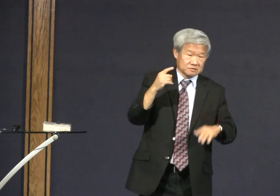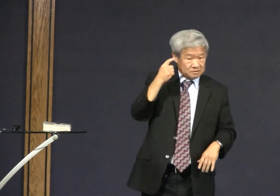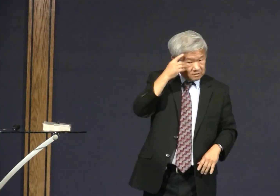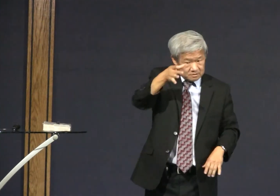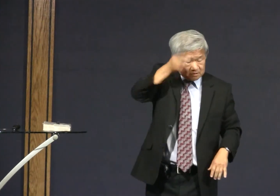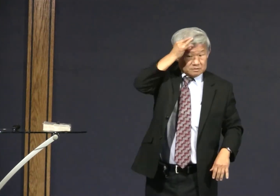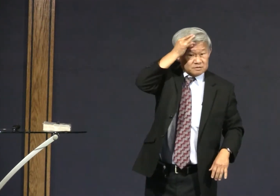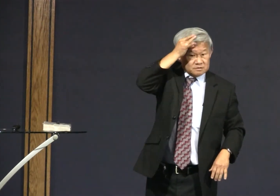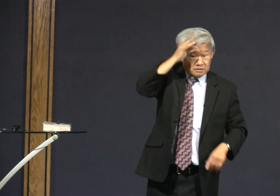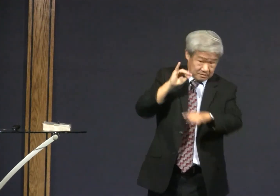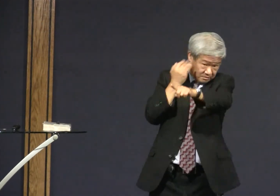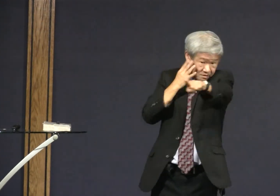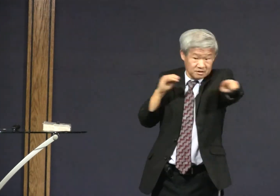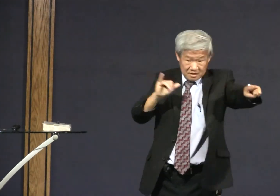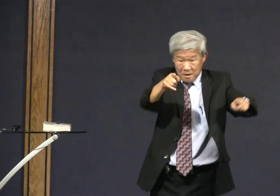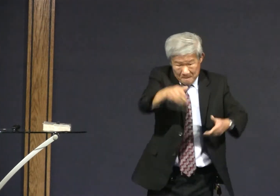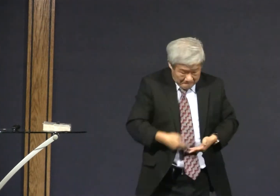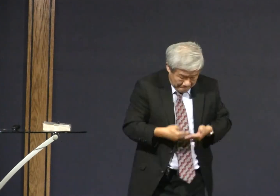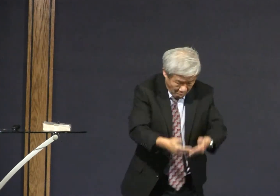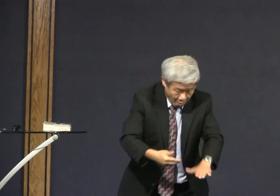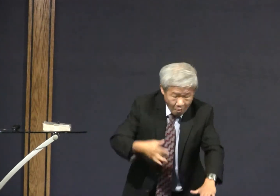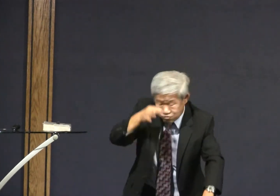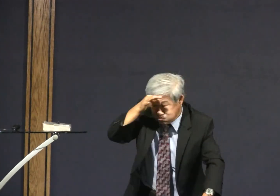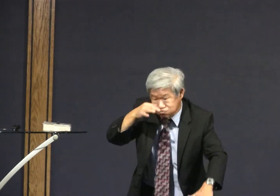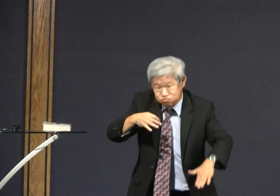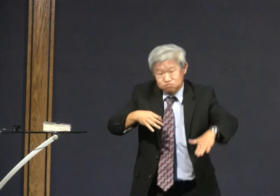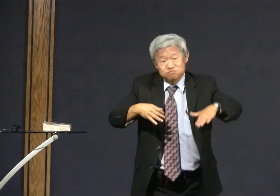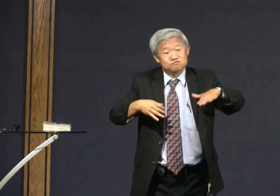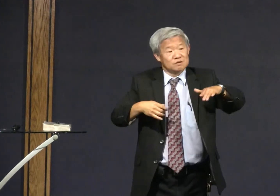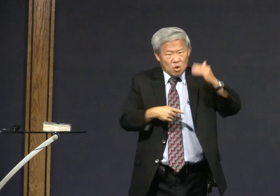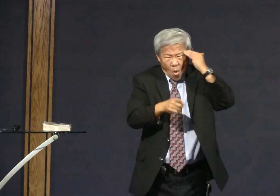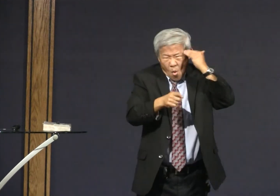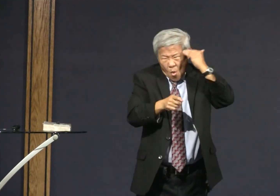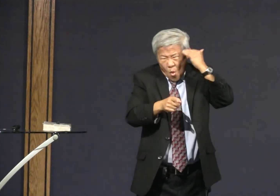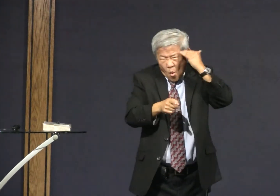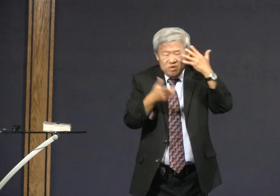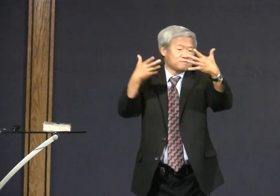nudity and dancing then it became sin you know